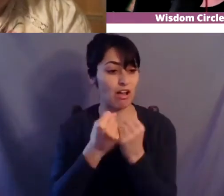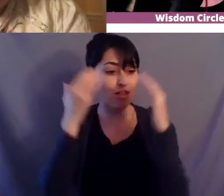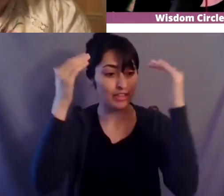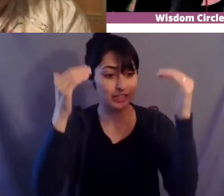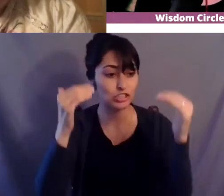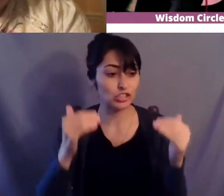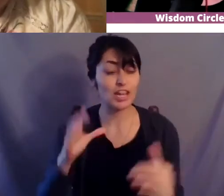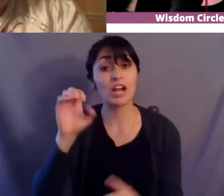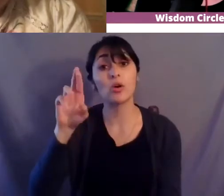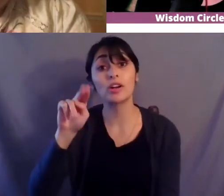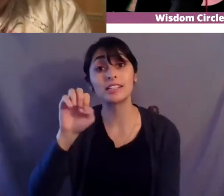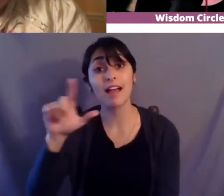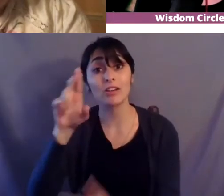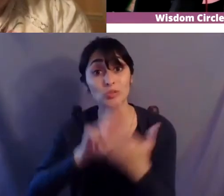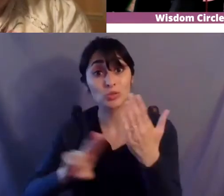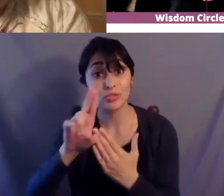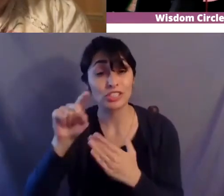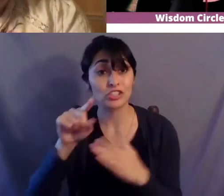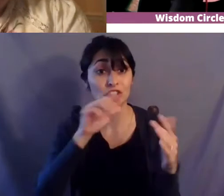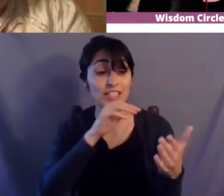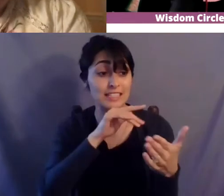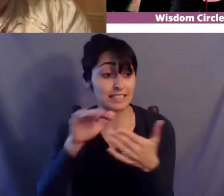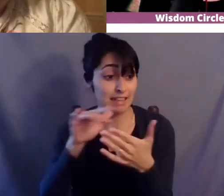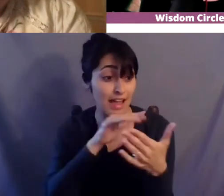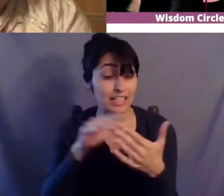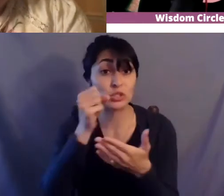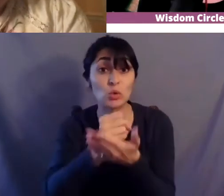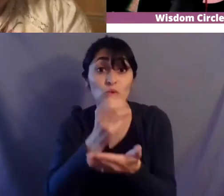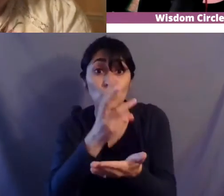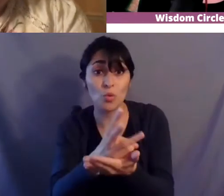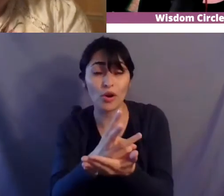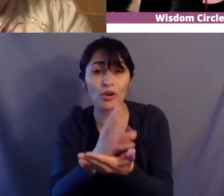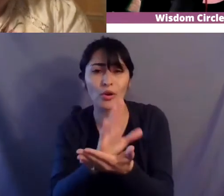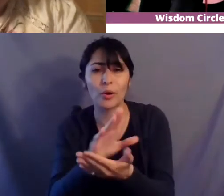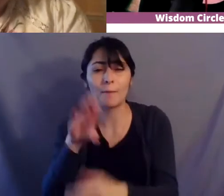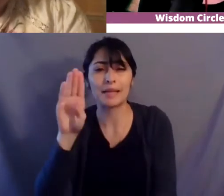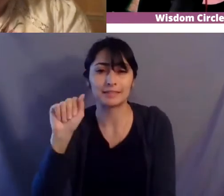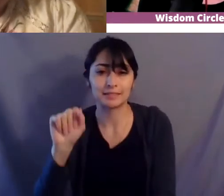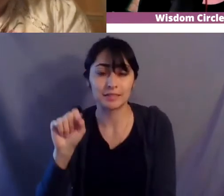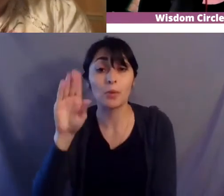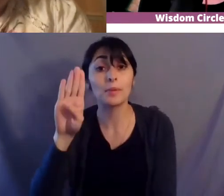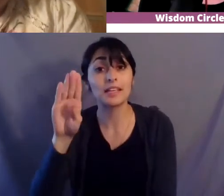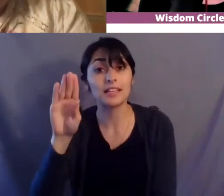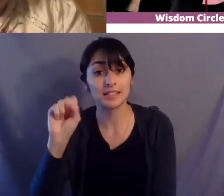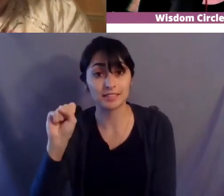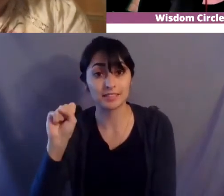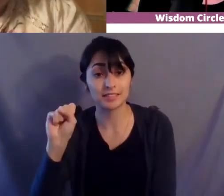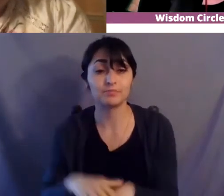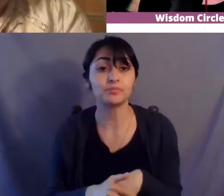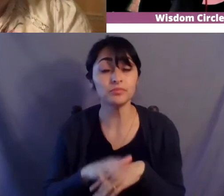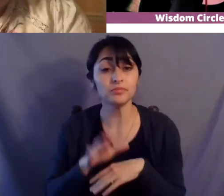university her scholarly research focuses on hemispheric american indian